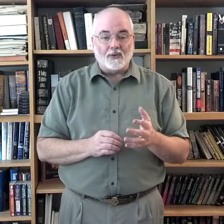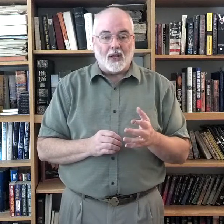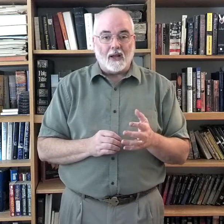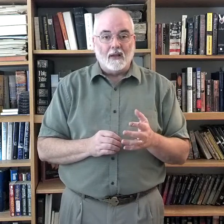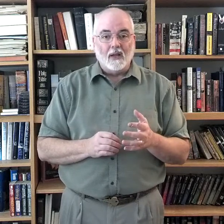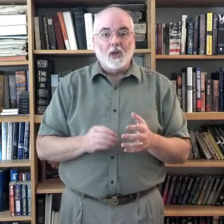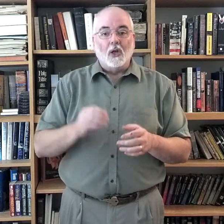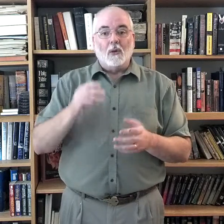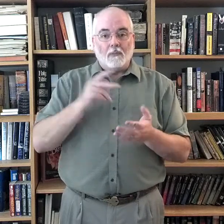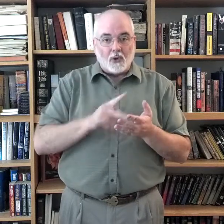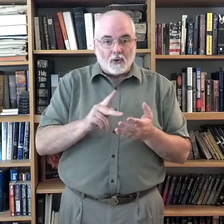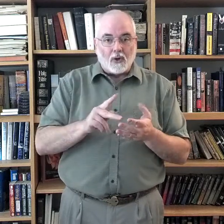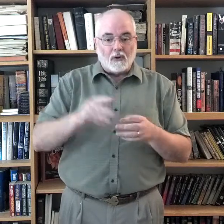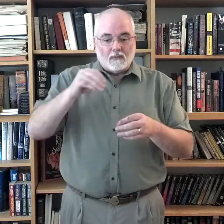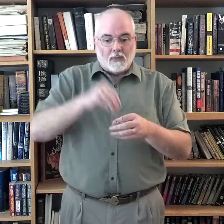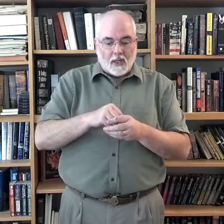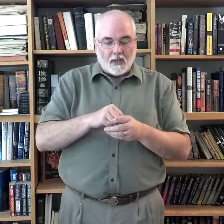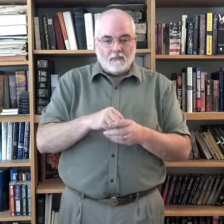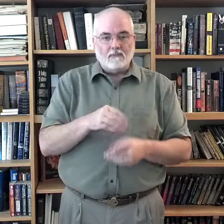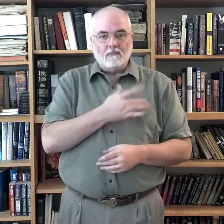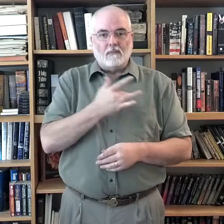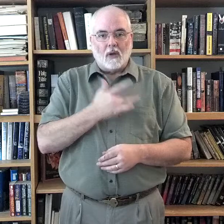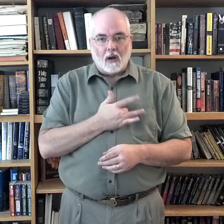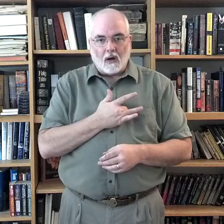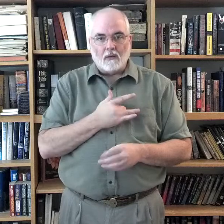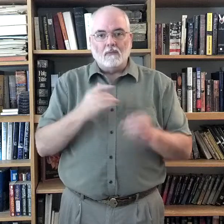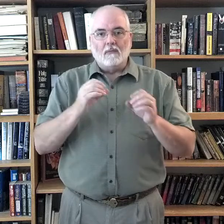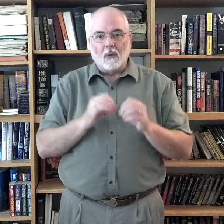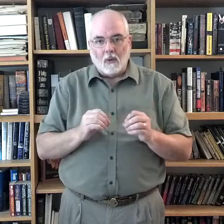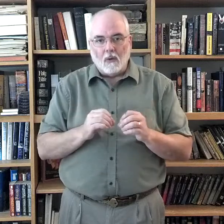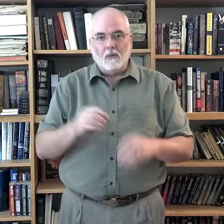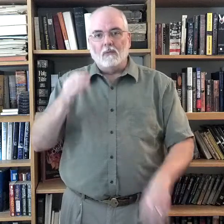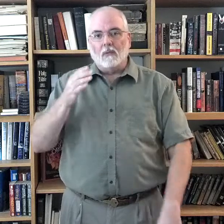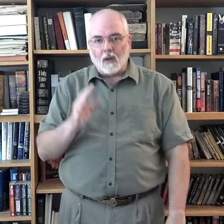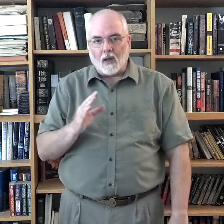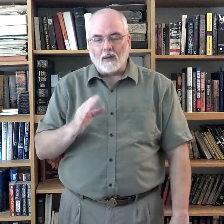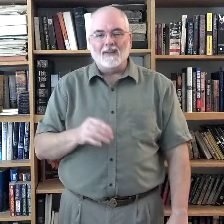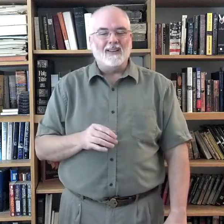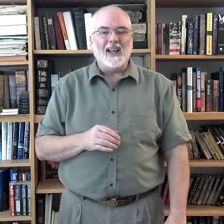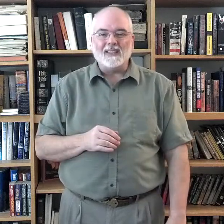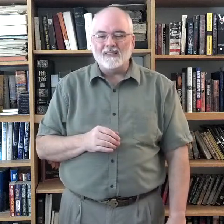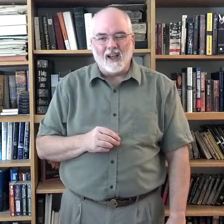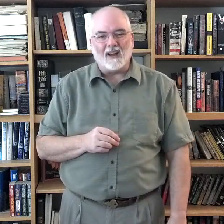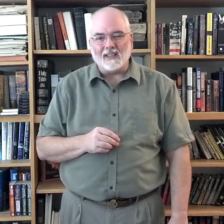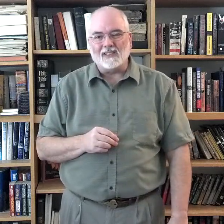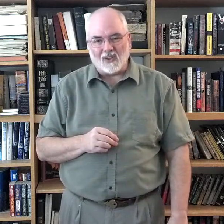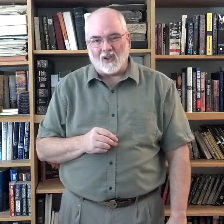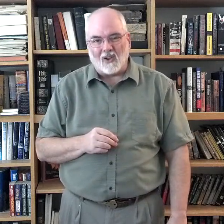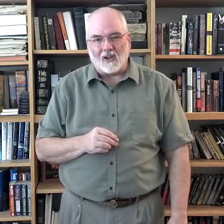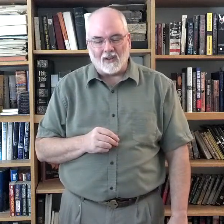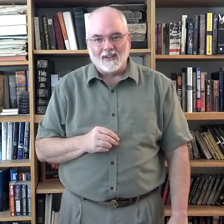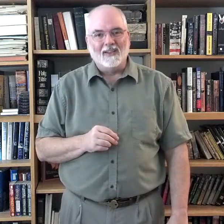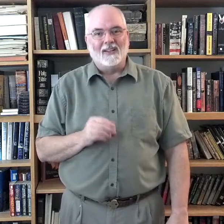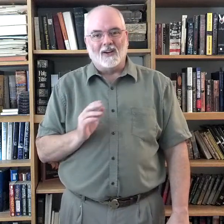like, Pure, in, heart, O, God, act not a song. Alright?